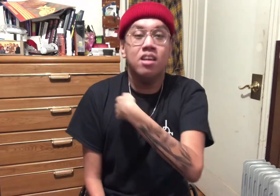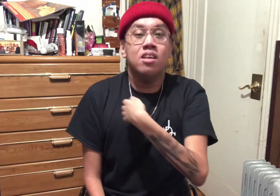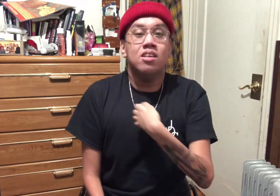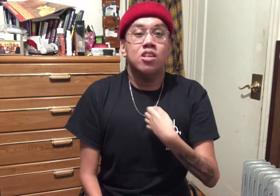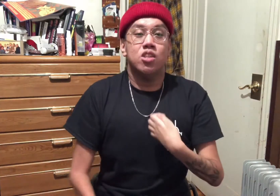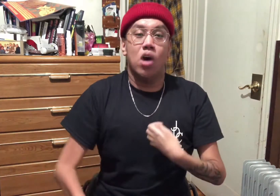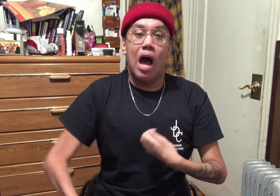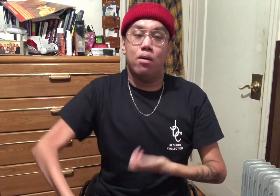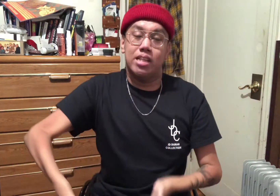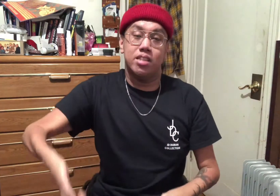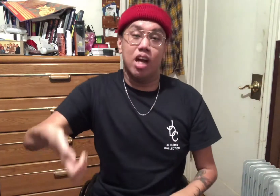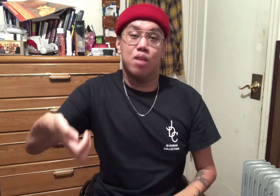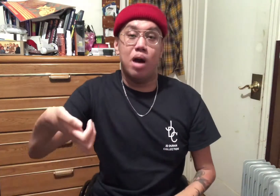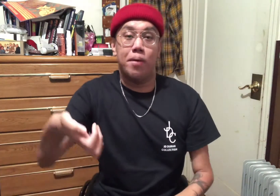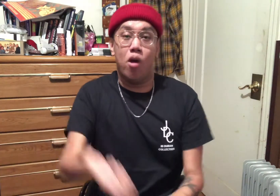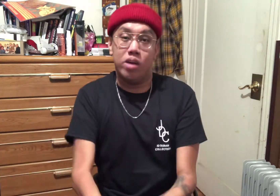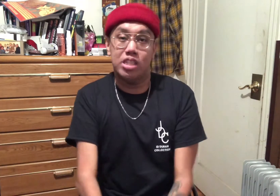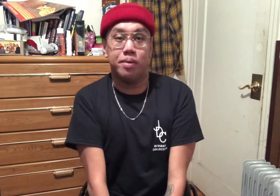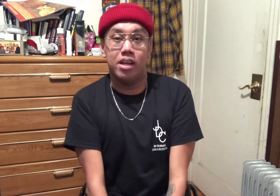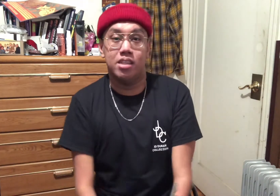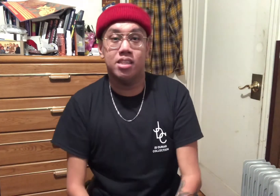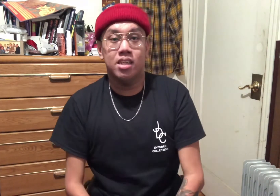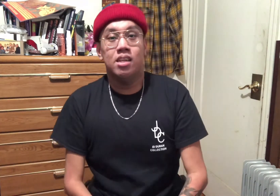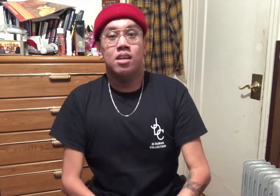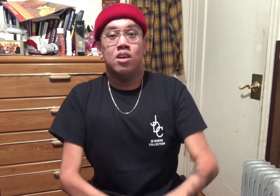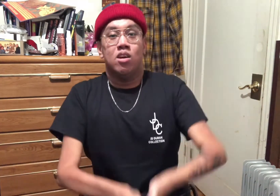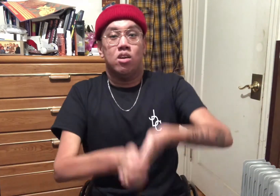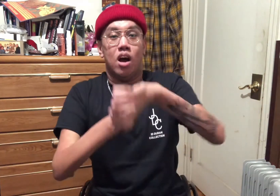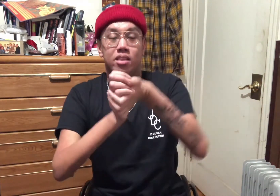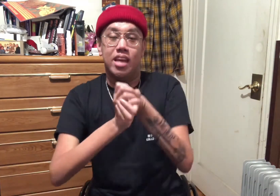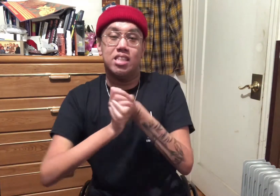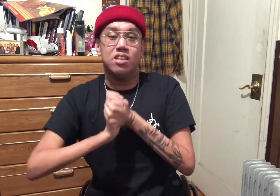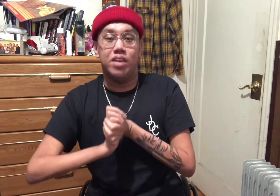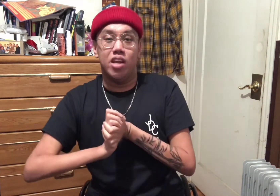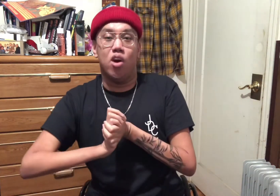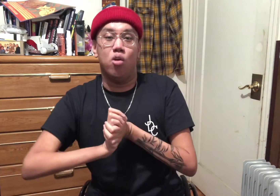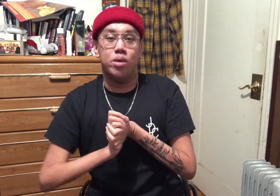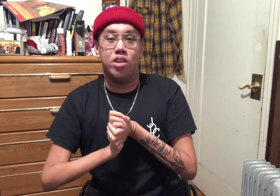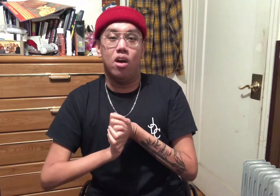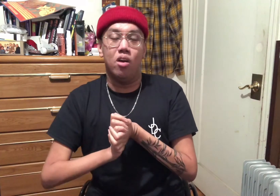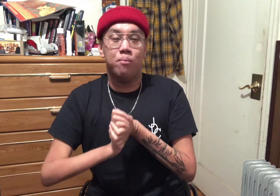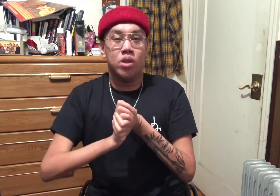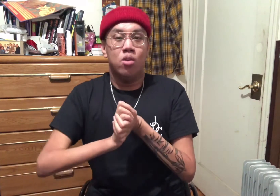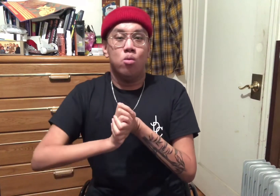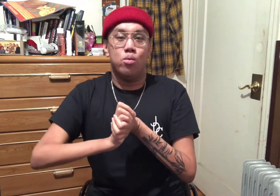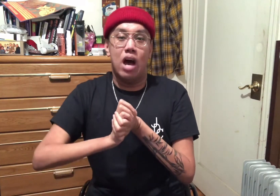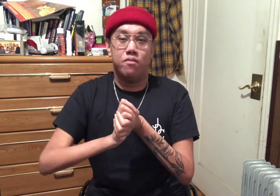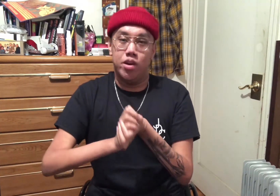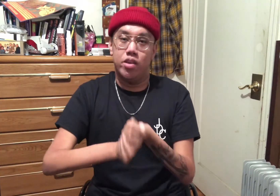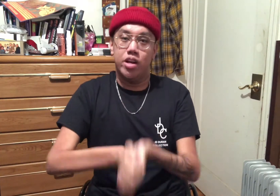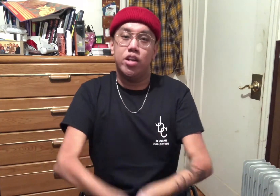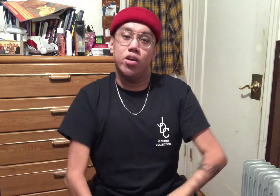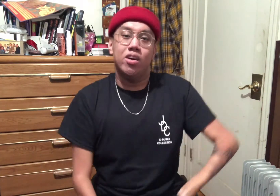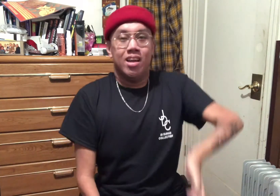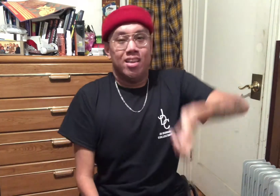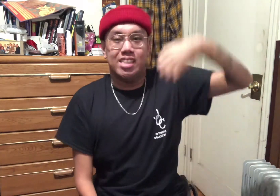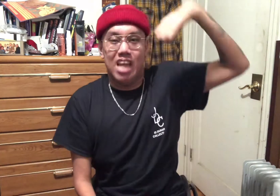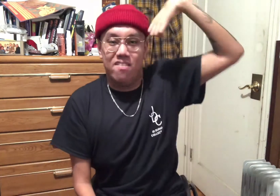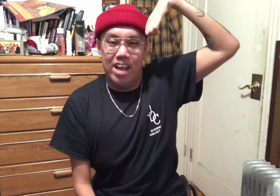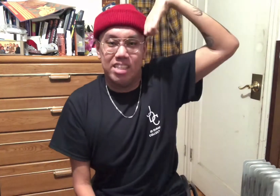So I would like to talk about my own experience on this video with y'all. Without further ado, let's get right into the